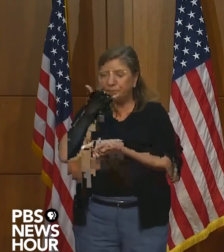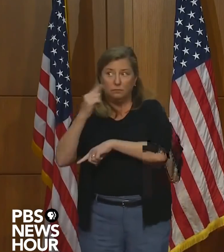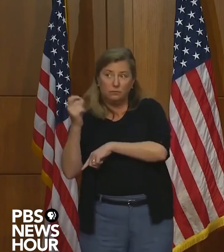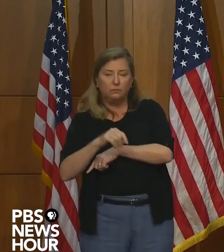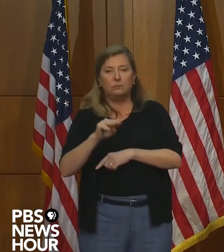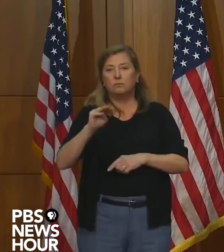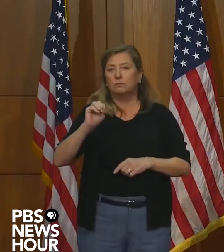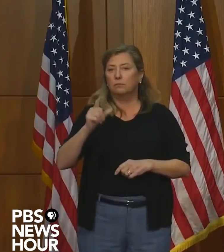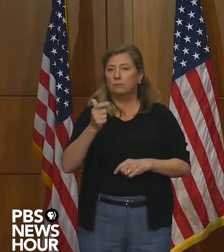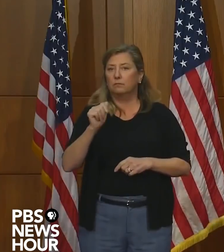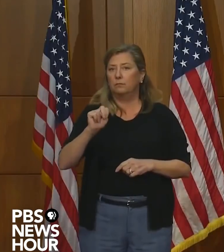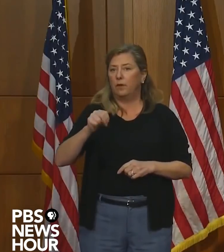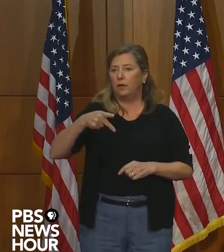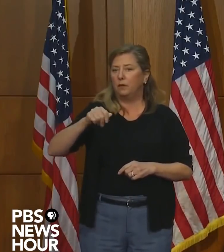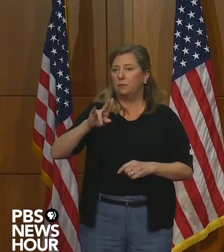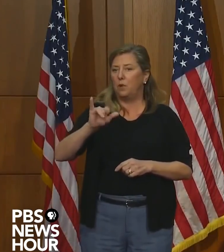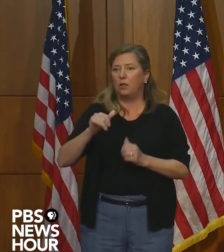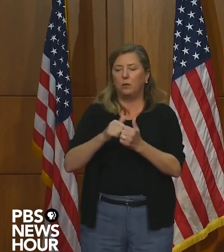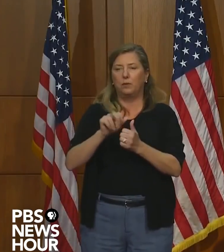um, Megan from CPM.